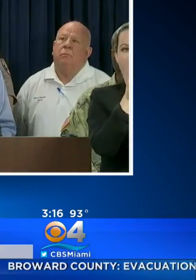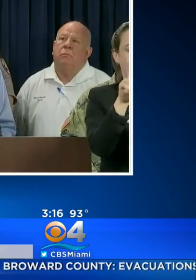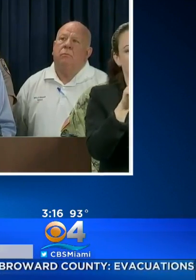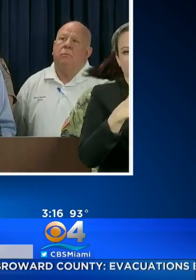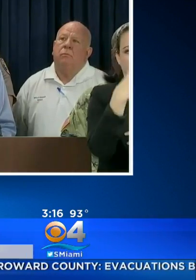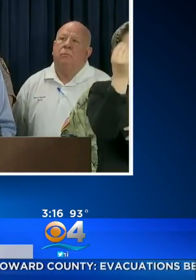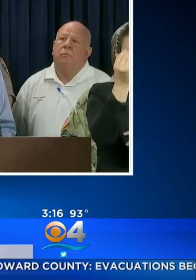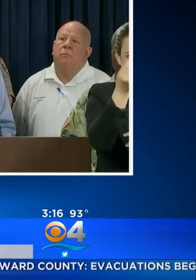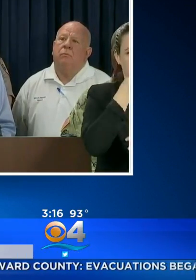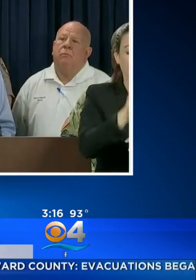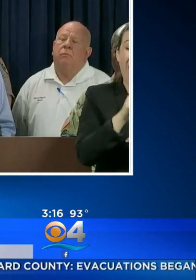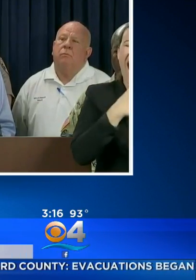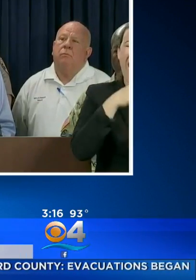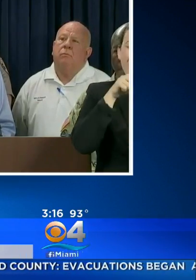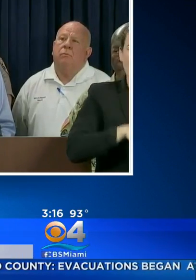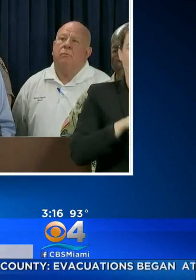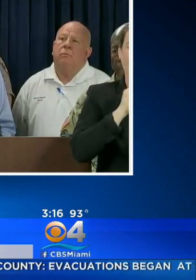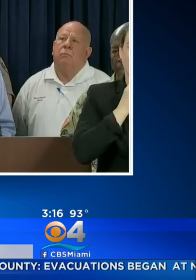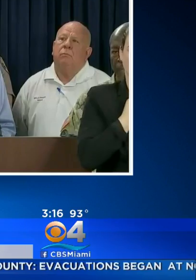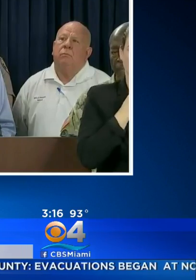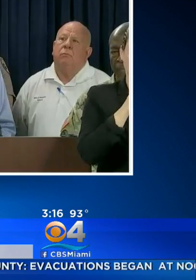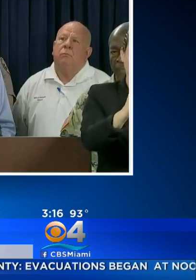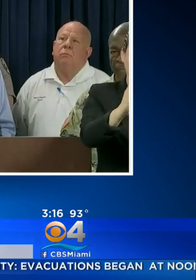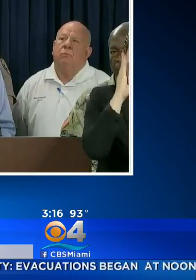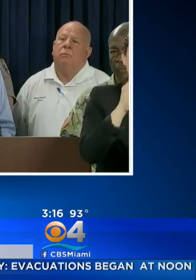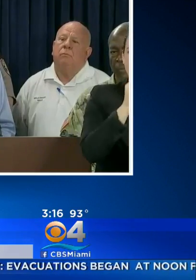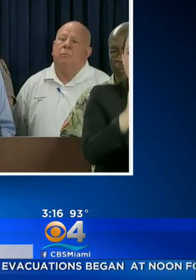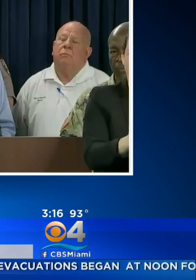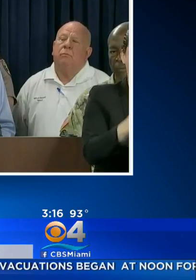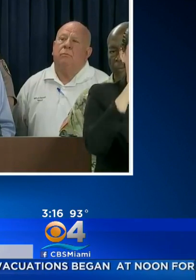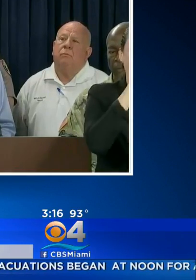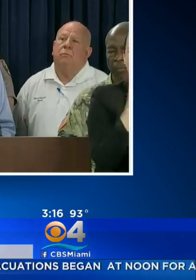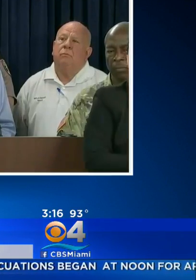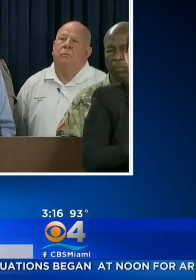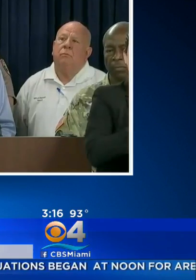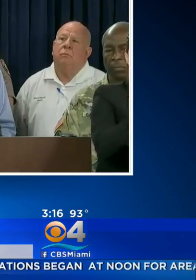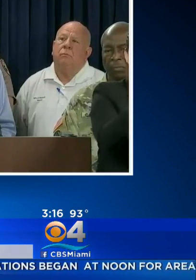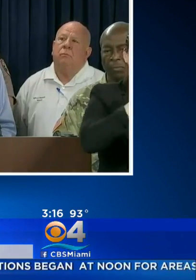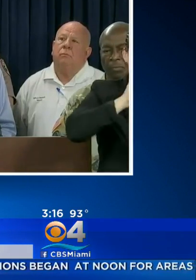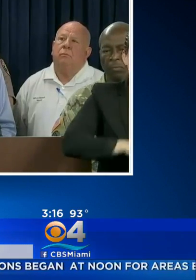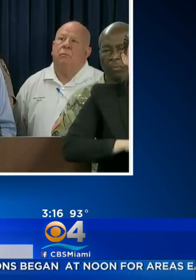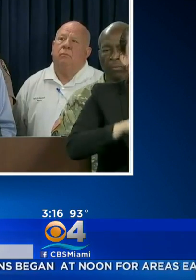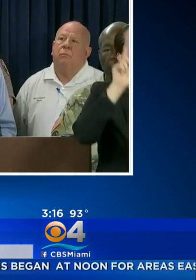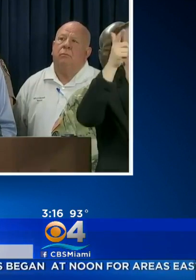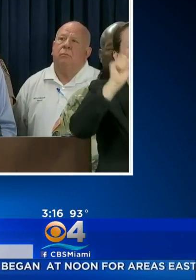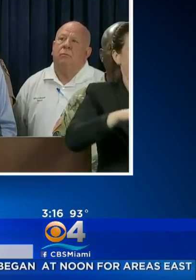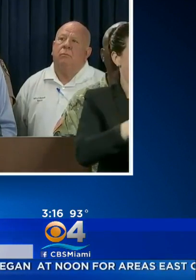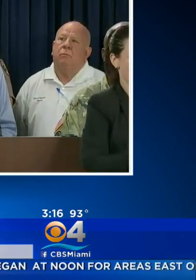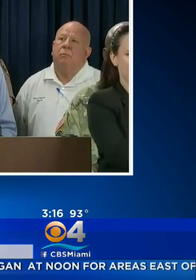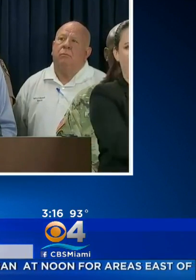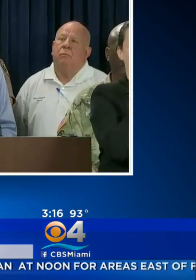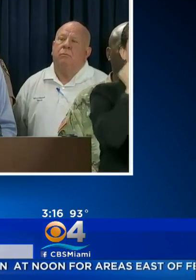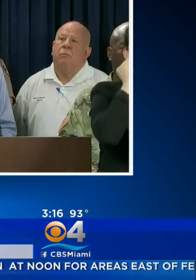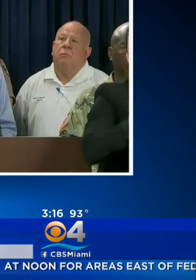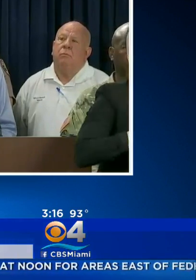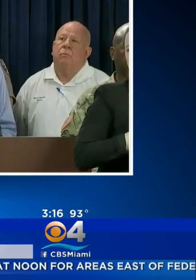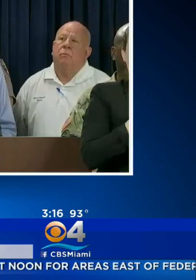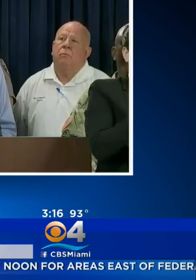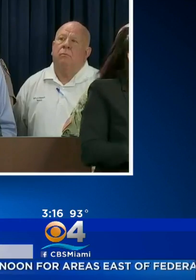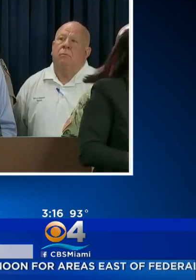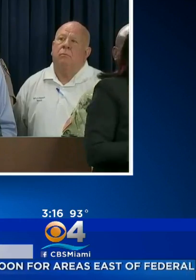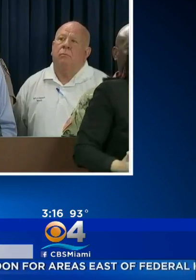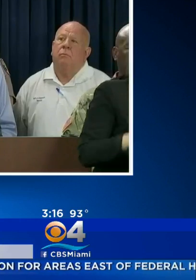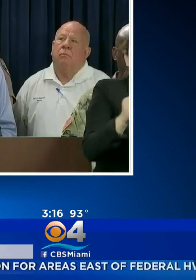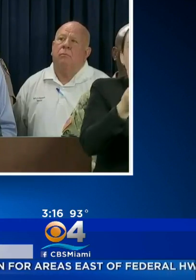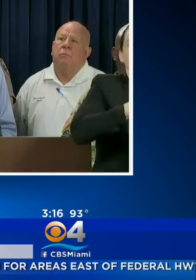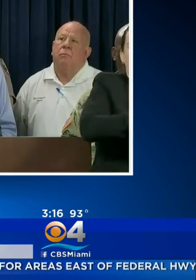I CAN NOT STRESS THIS ENOUGH. DO NOT IGNORE EVACUATION ORDERS. REMEMBER, YOU CAN REBUILD YOUR HOME, YOU CAN BUY YOUR POSSESSIONS AGAIN. WE